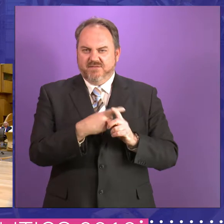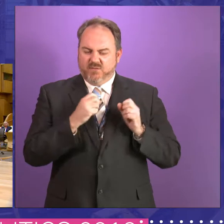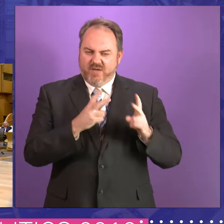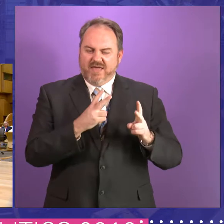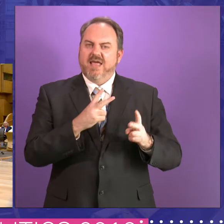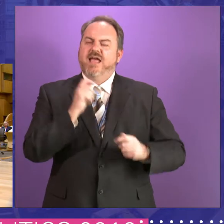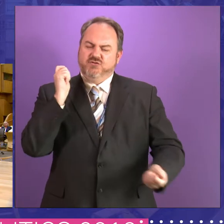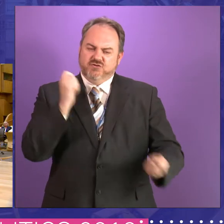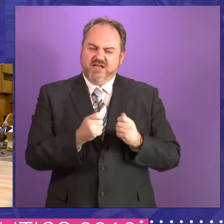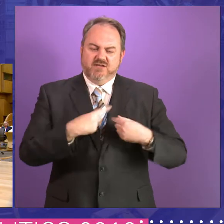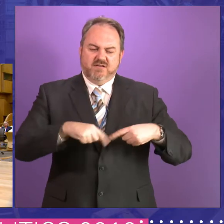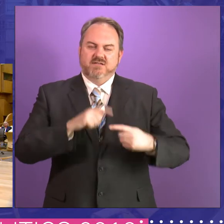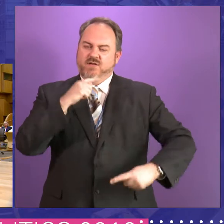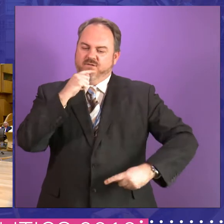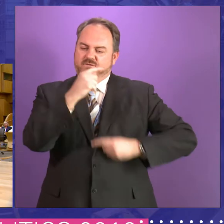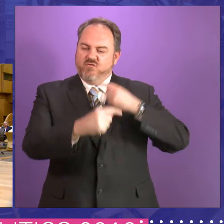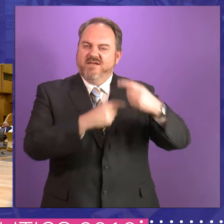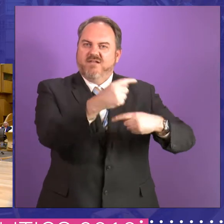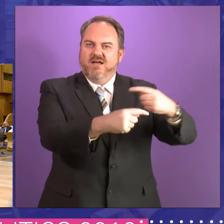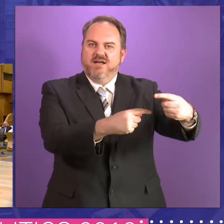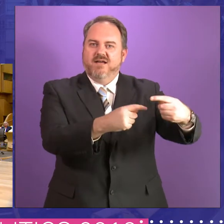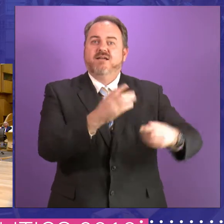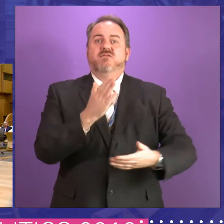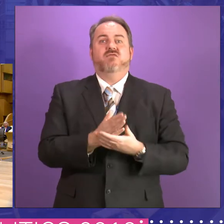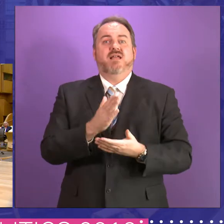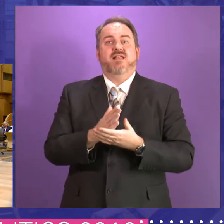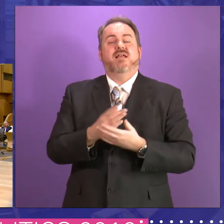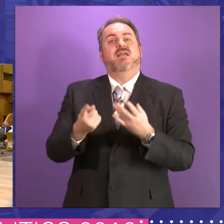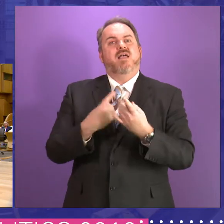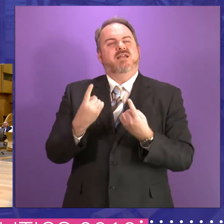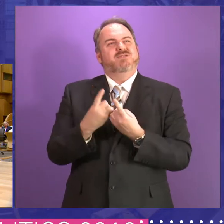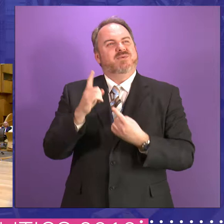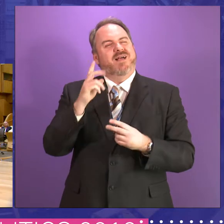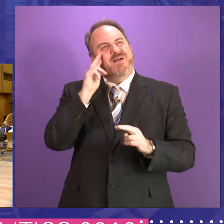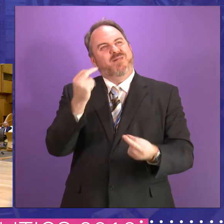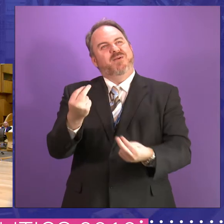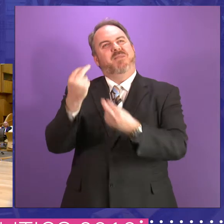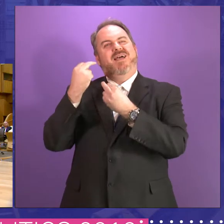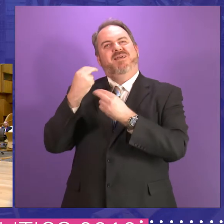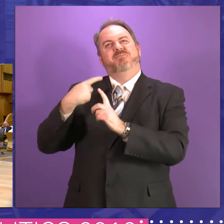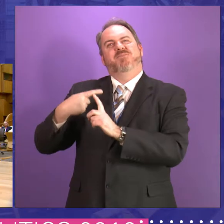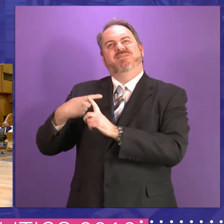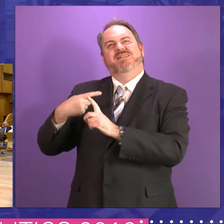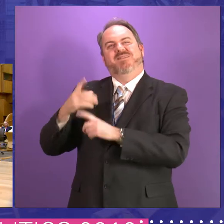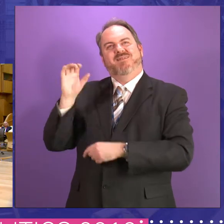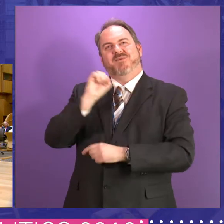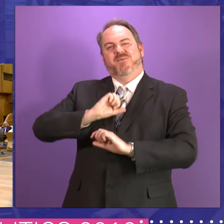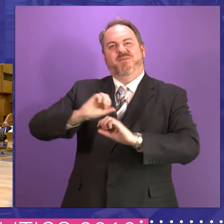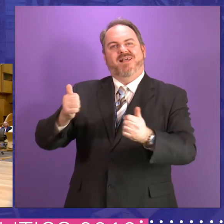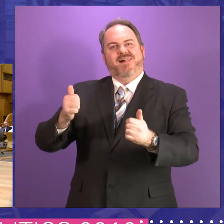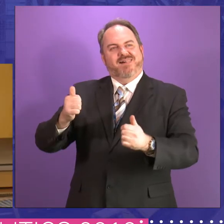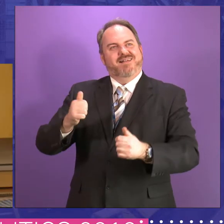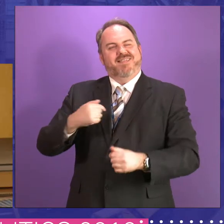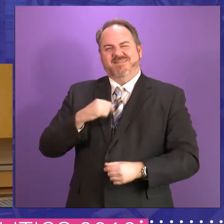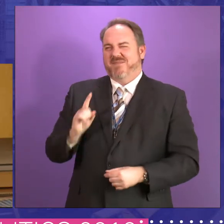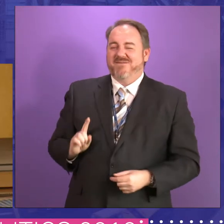that's a point that I think is worth making. I suppose the other issue for me is quite nostalgic, because whilst I spent 30 years in elected politics,